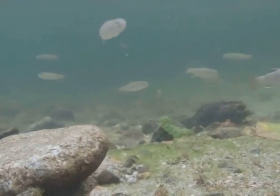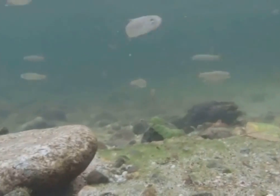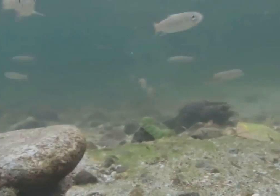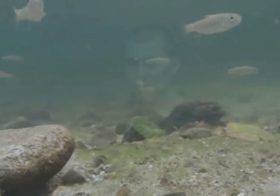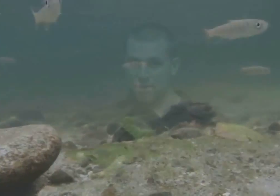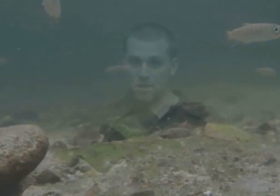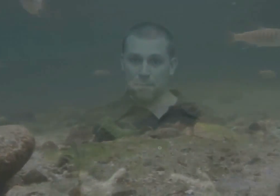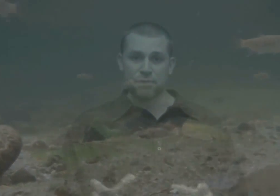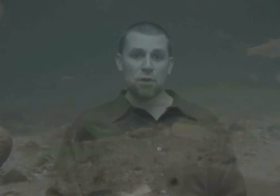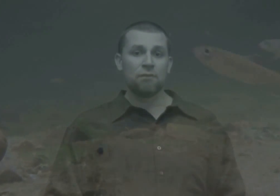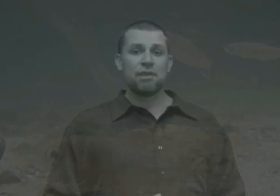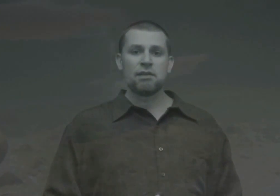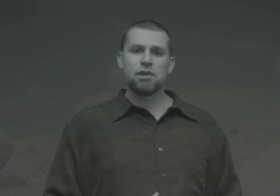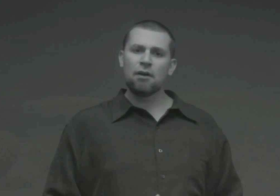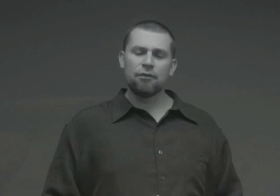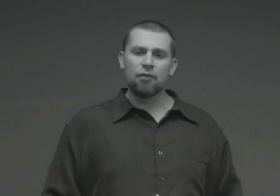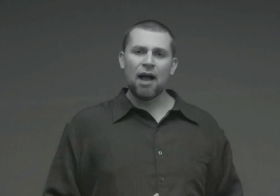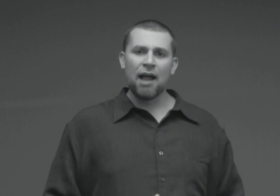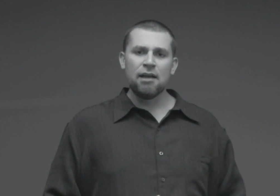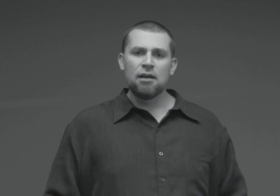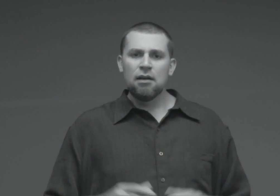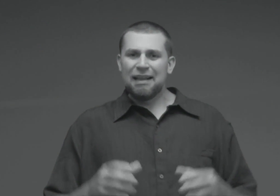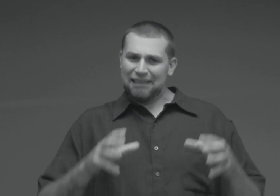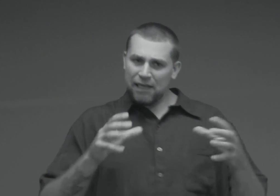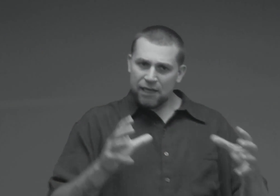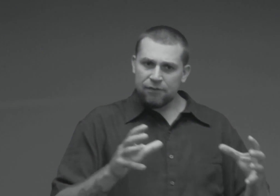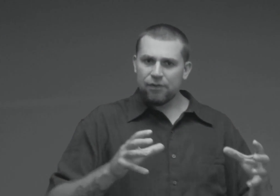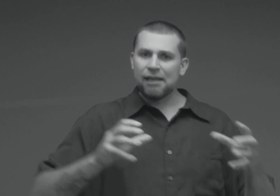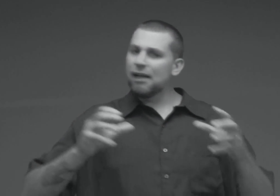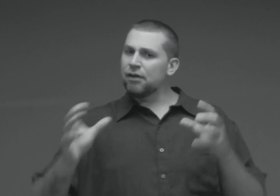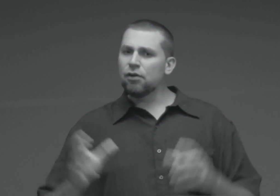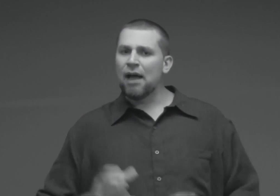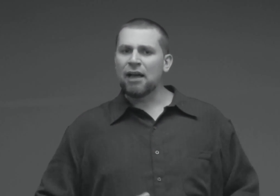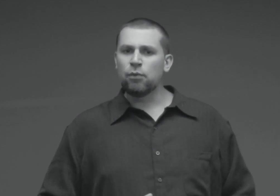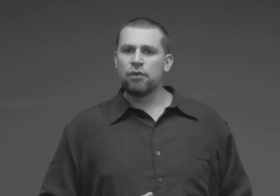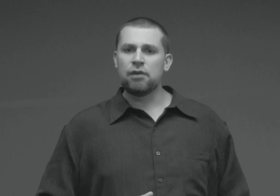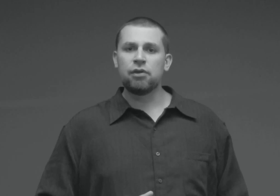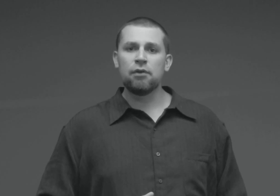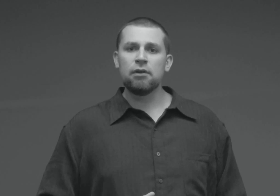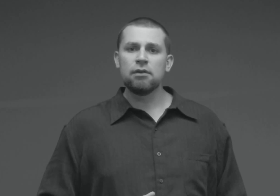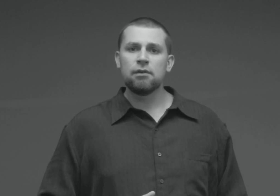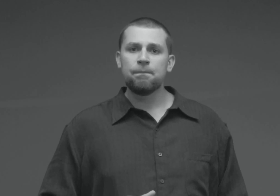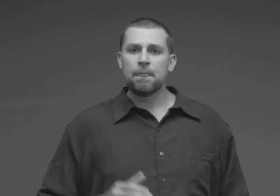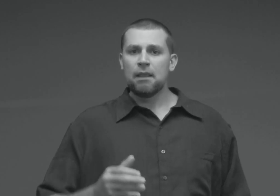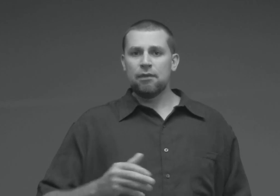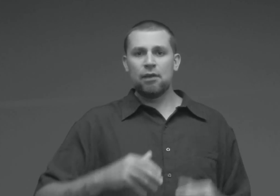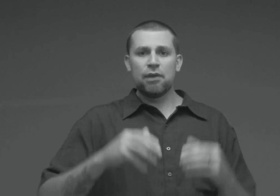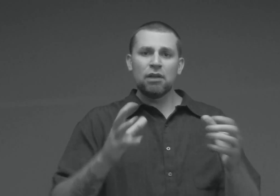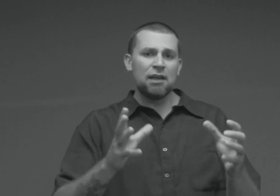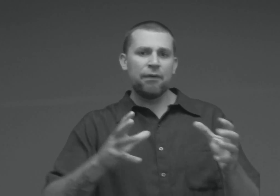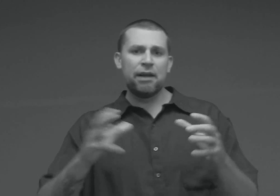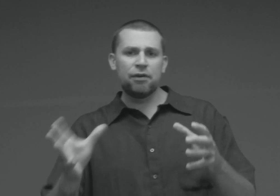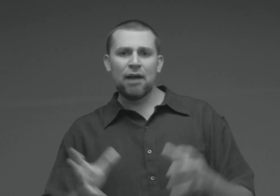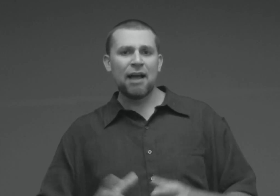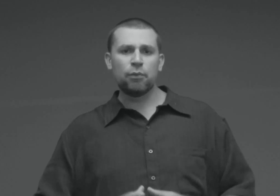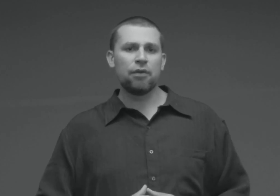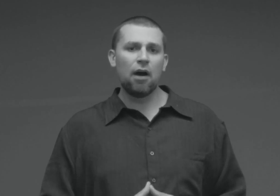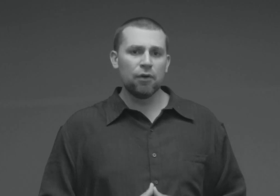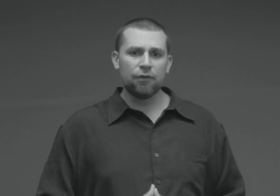easily observe these young fry live and interact with each other. They'll live and interact with other